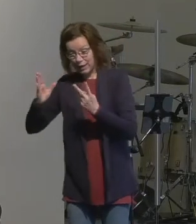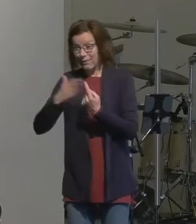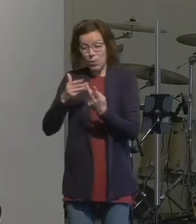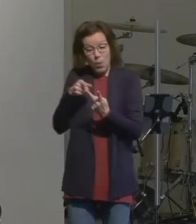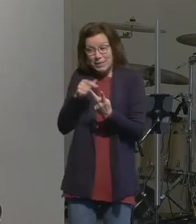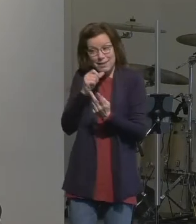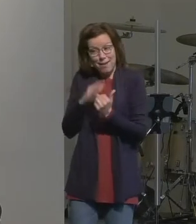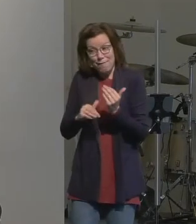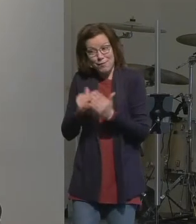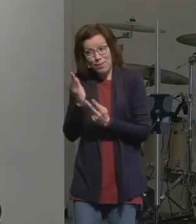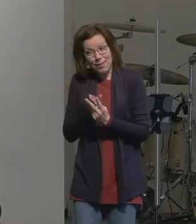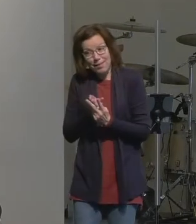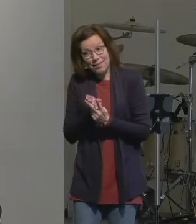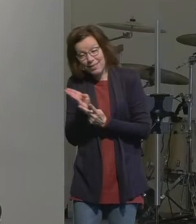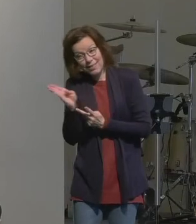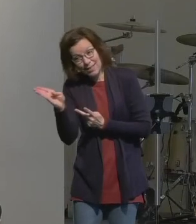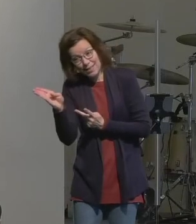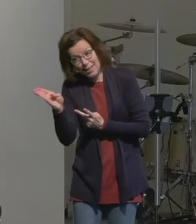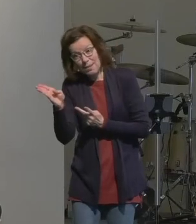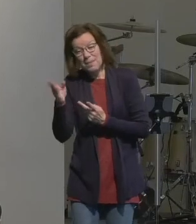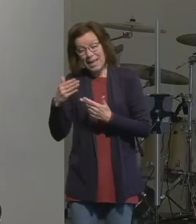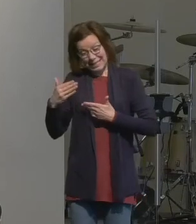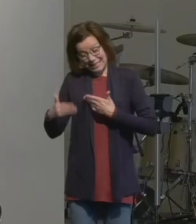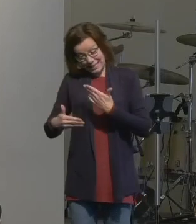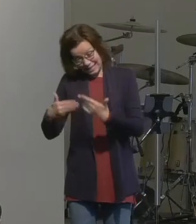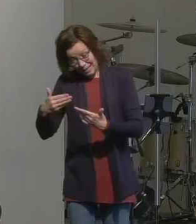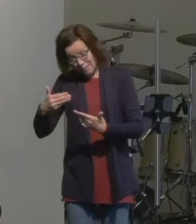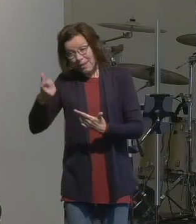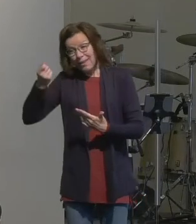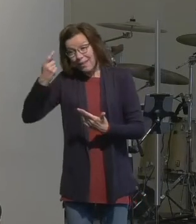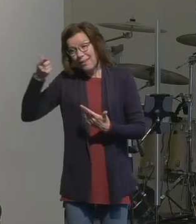and at the same time provide comfort that he's with you the whole way